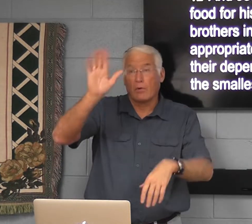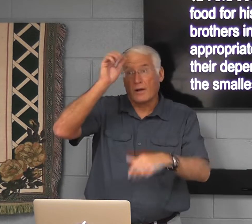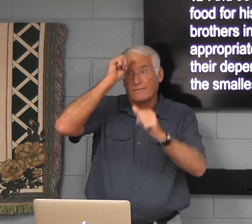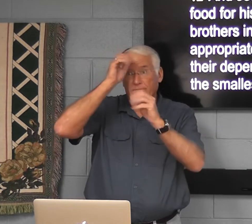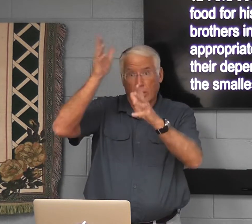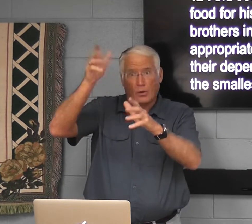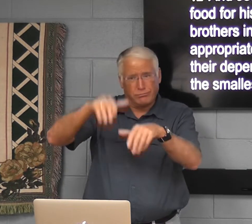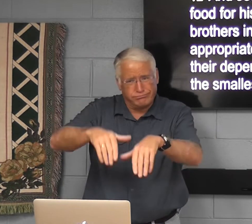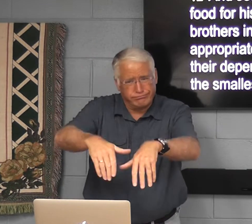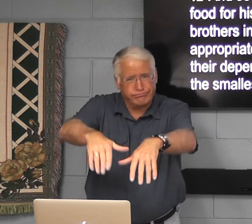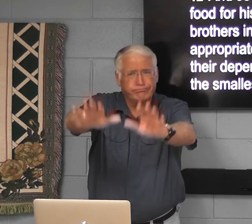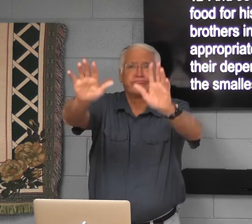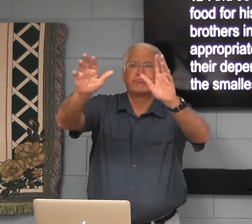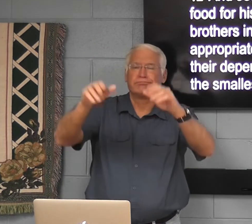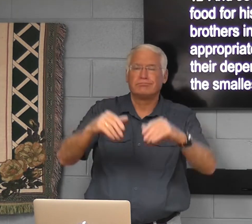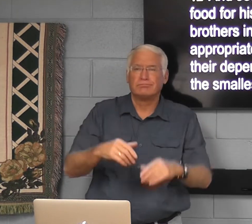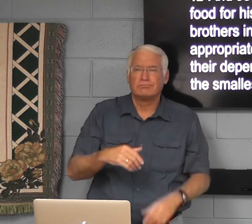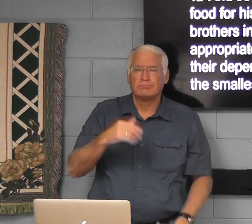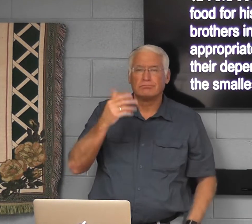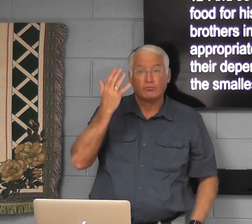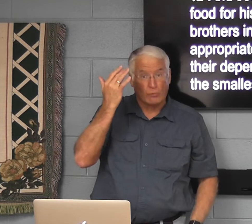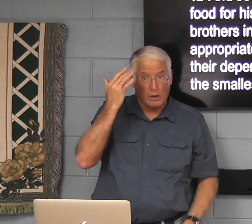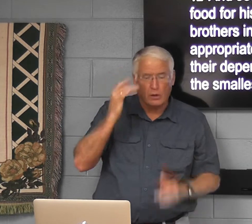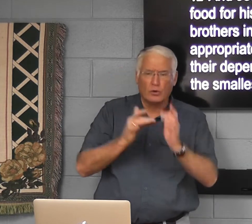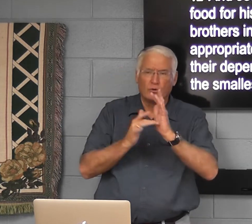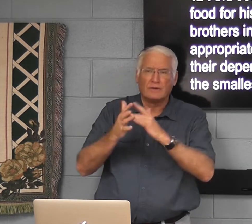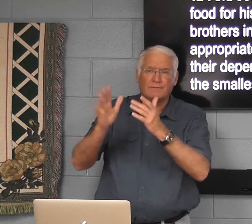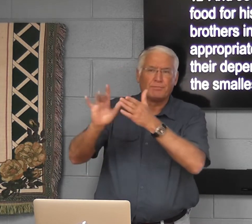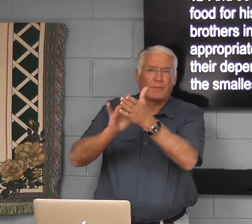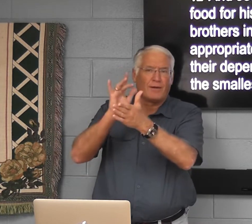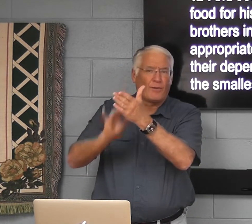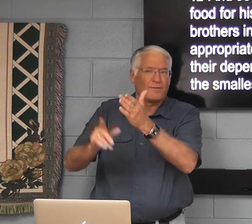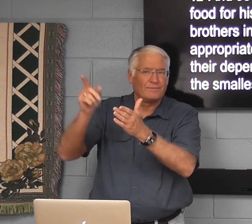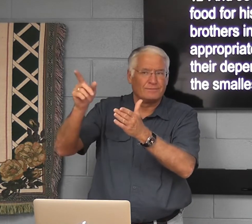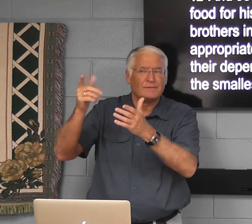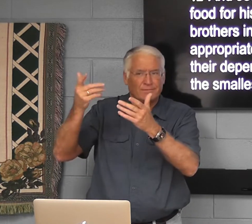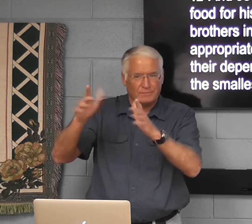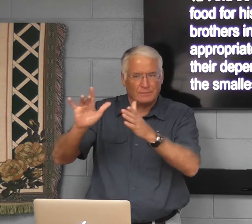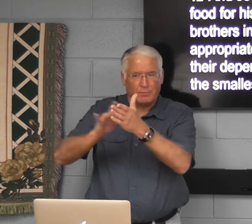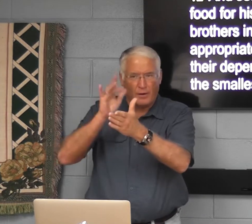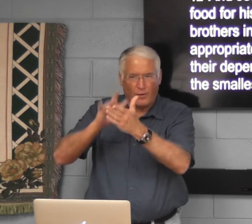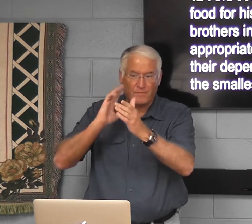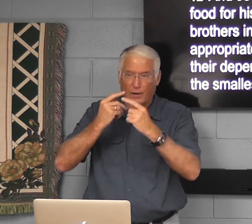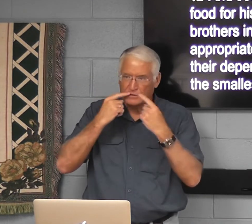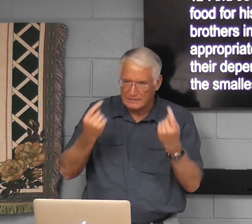Just like God the Father gives us what we eat. Because Jesus has paid our debt.